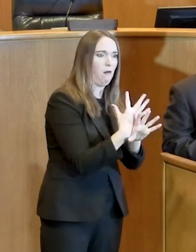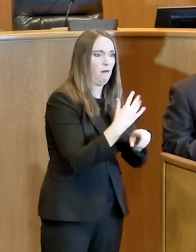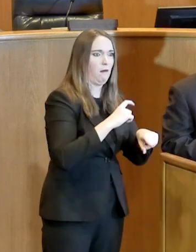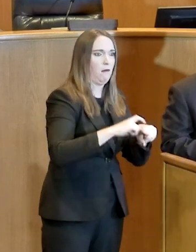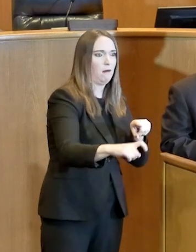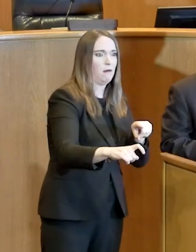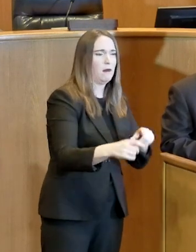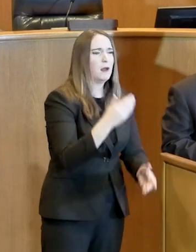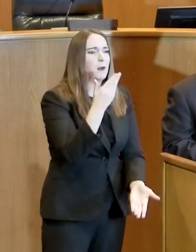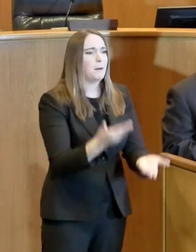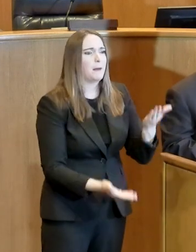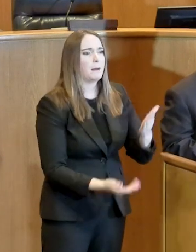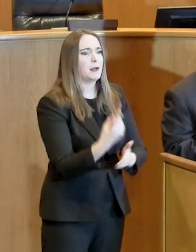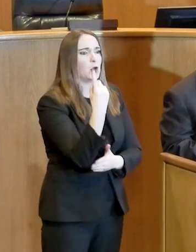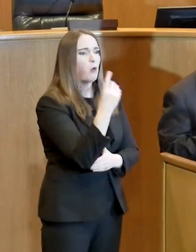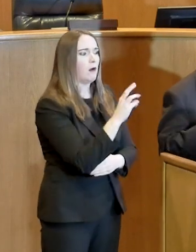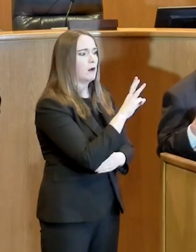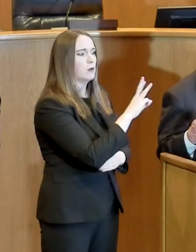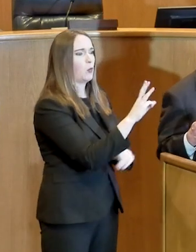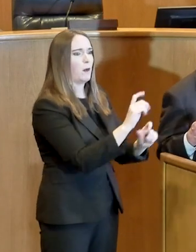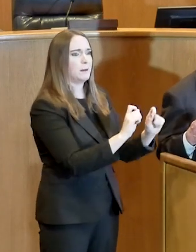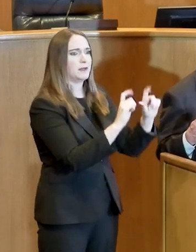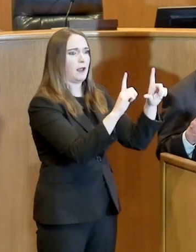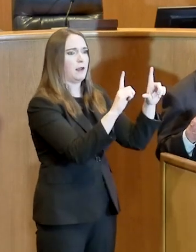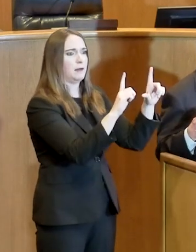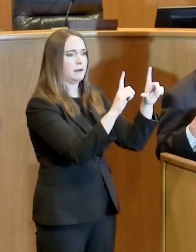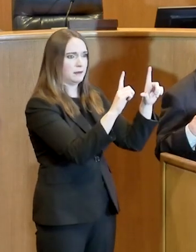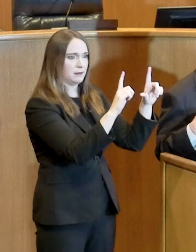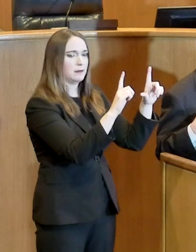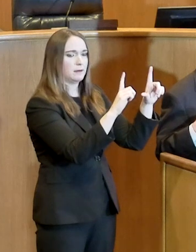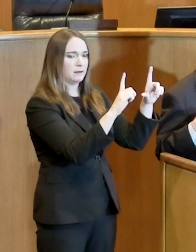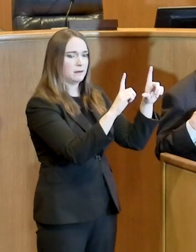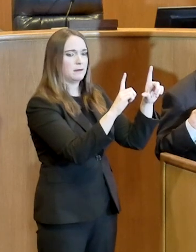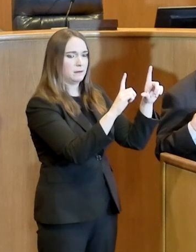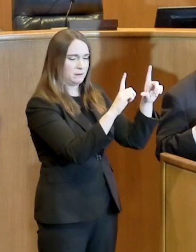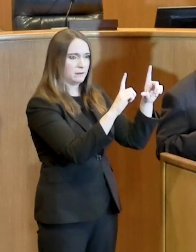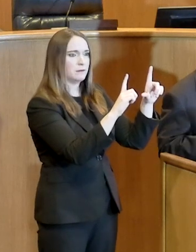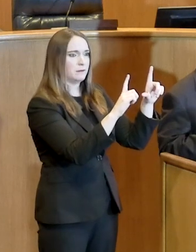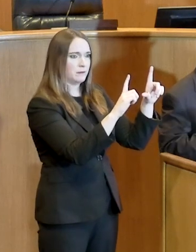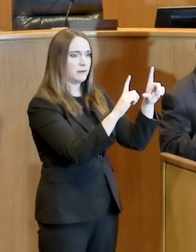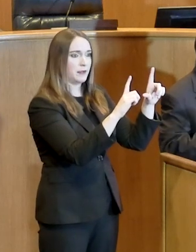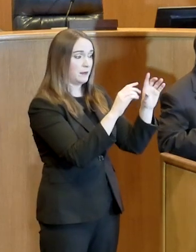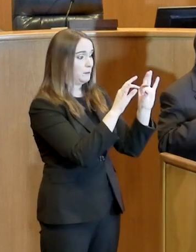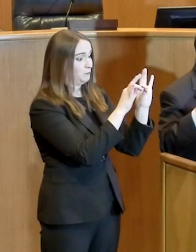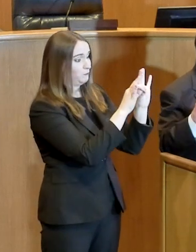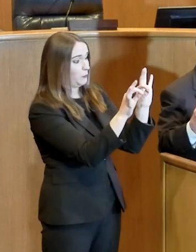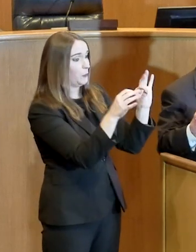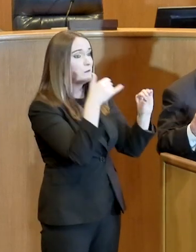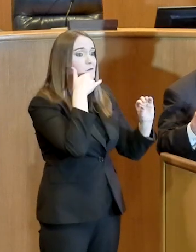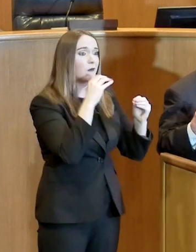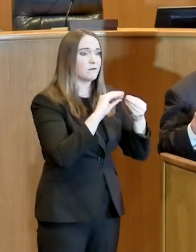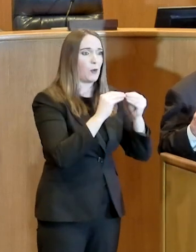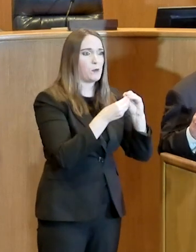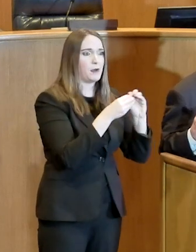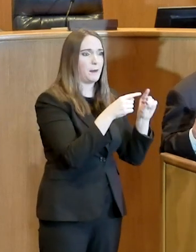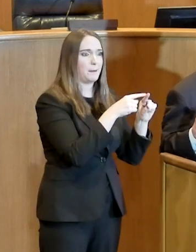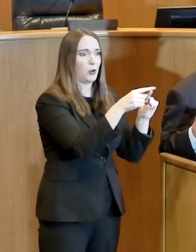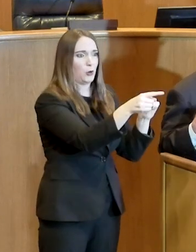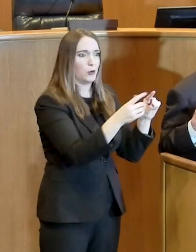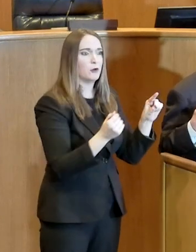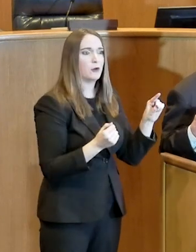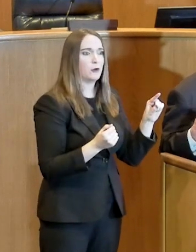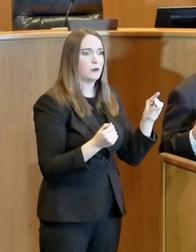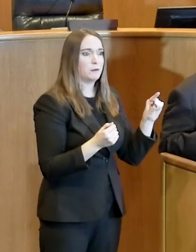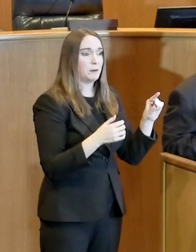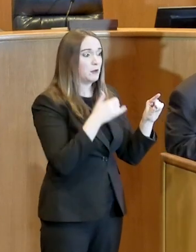that we can put a statement on and then give them the ability to call a number that will then, you know, maybe it asks them